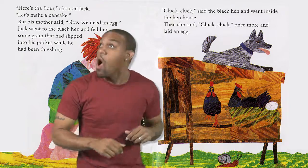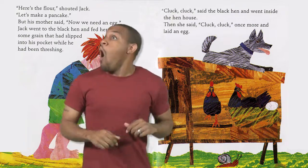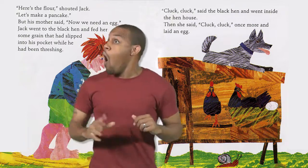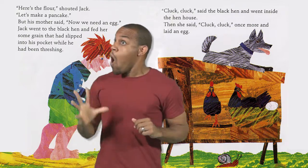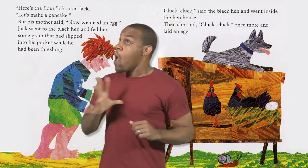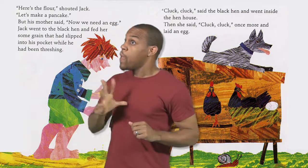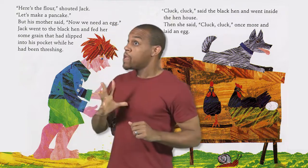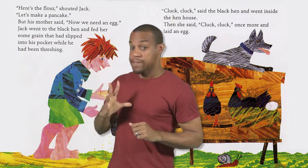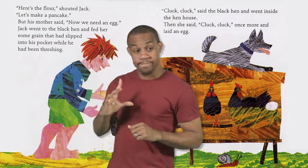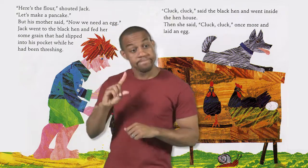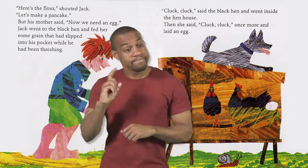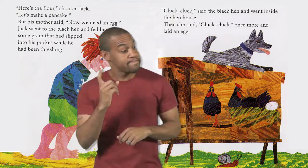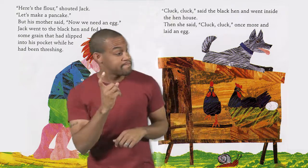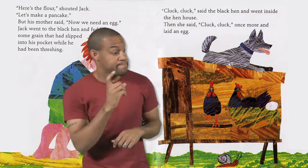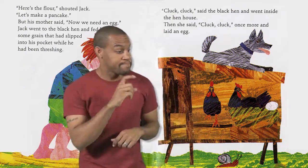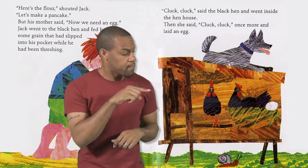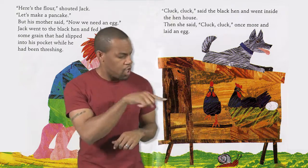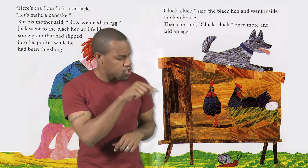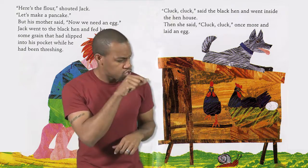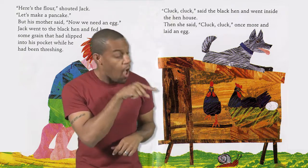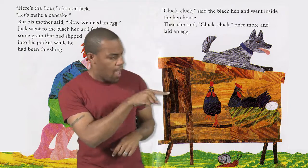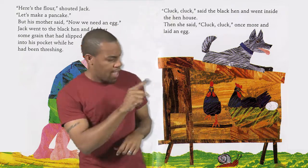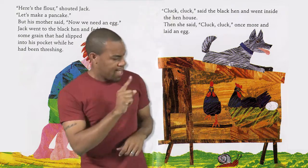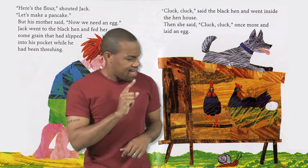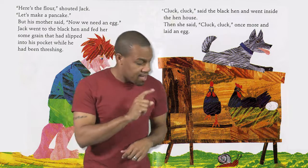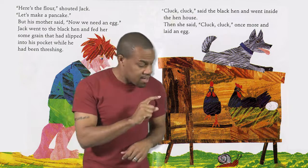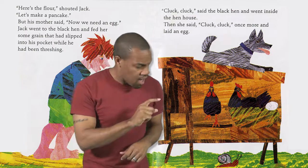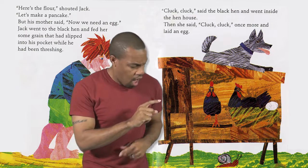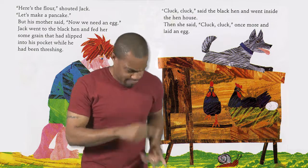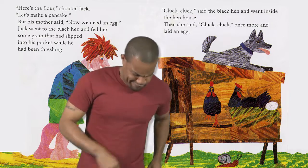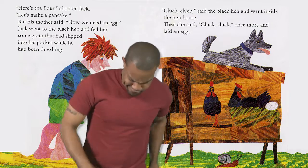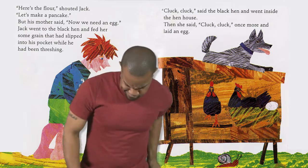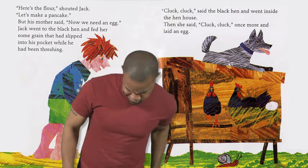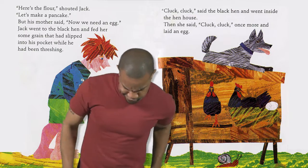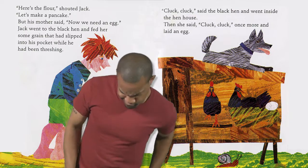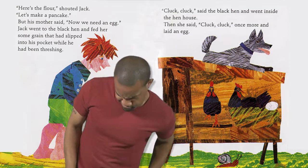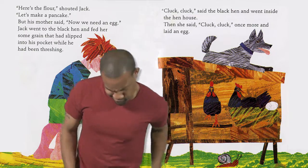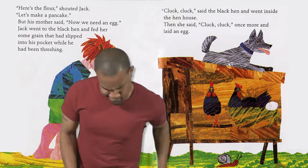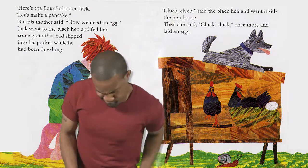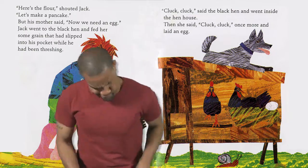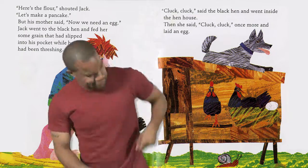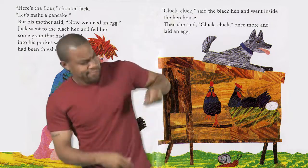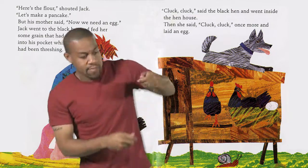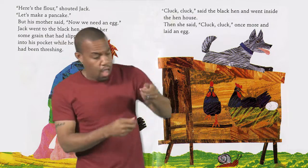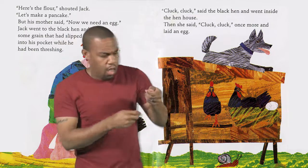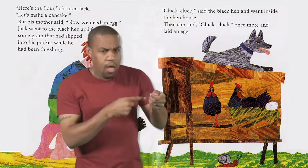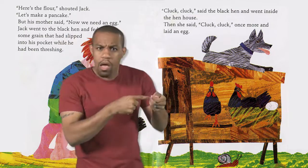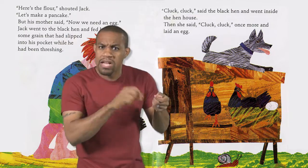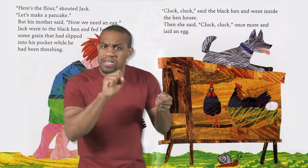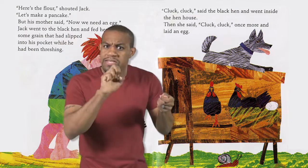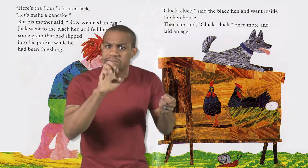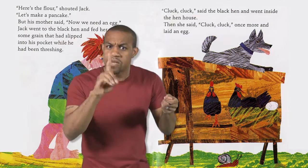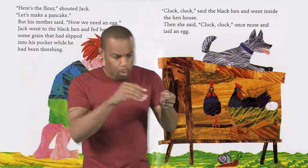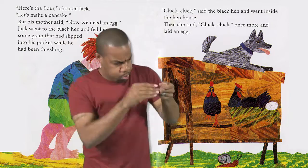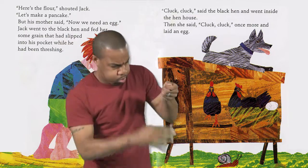need an egg Jack went to the black hen and fed her some grain That had slipped into his pocket while he had been threshing